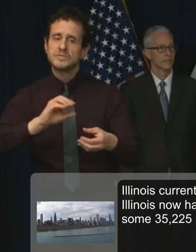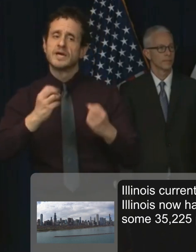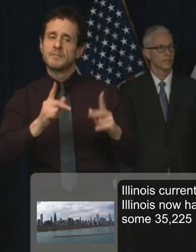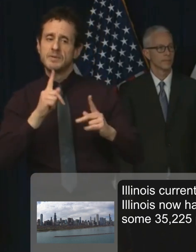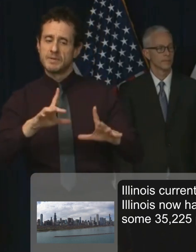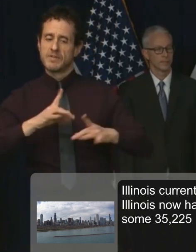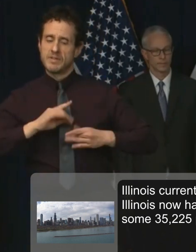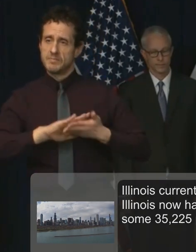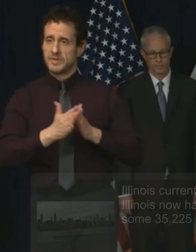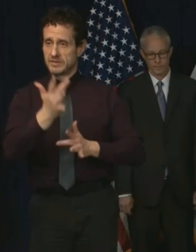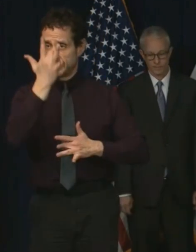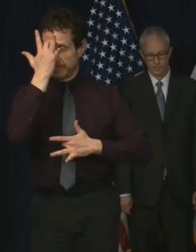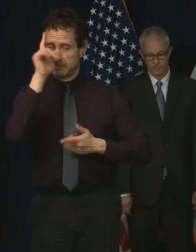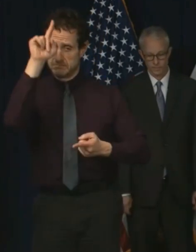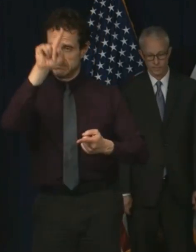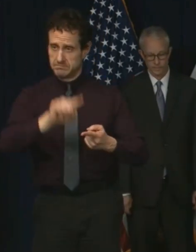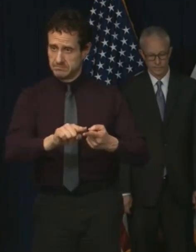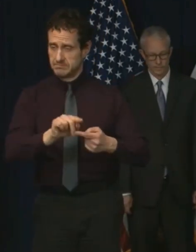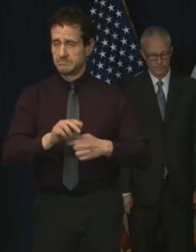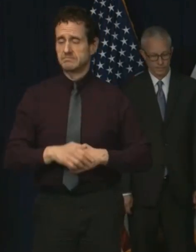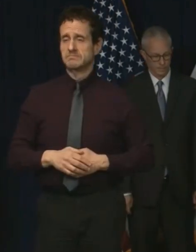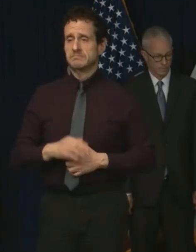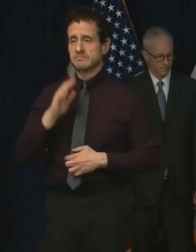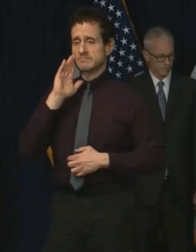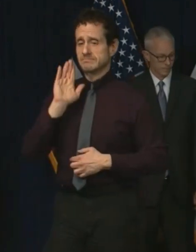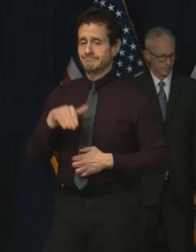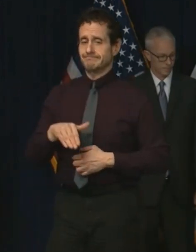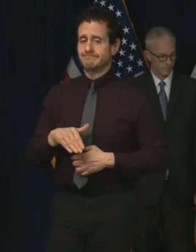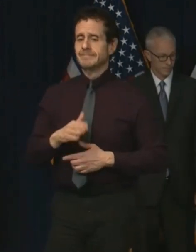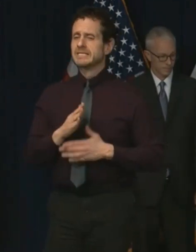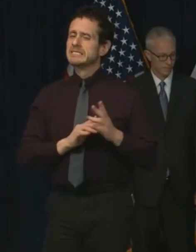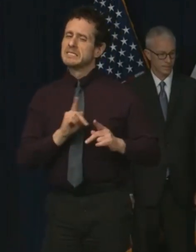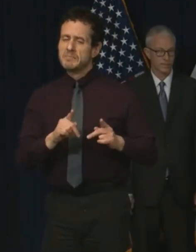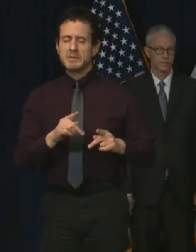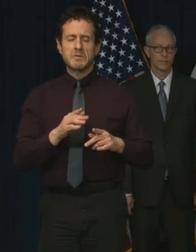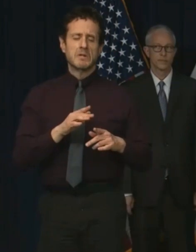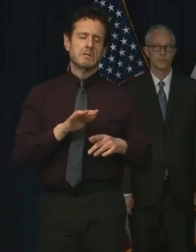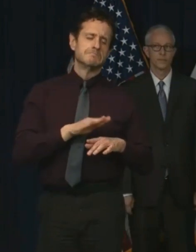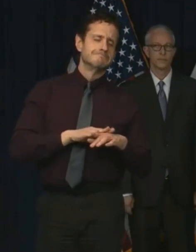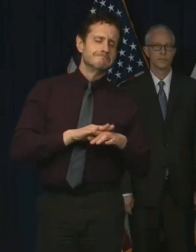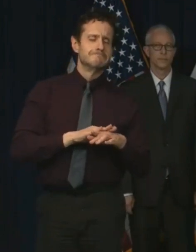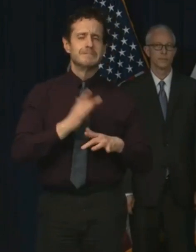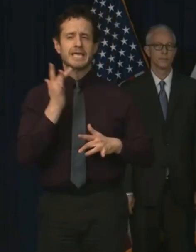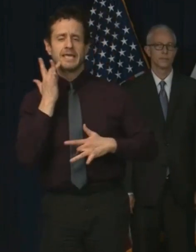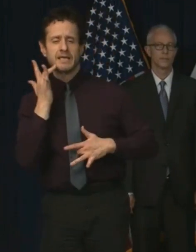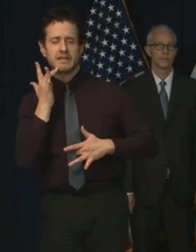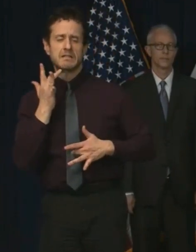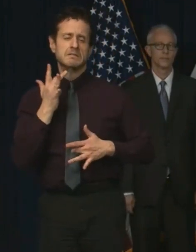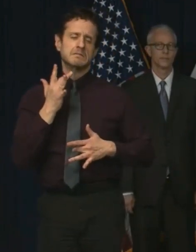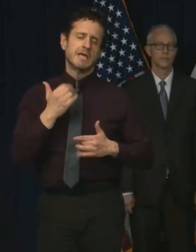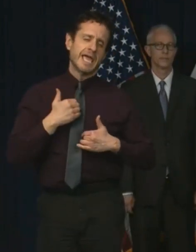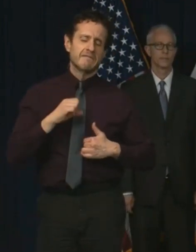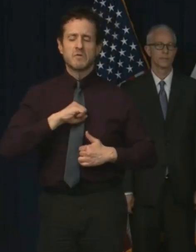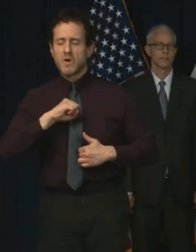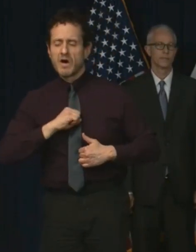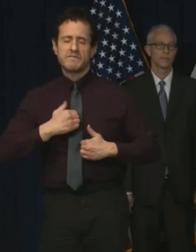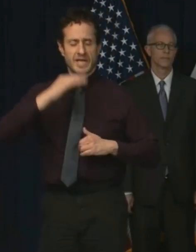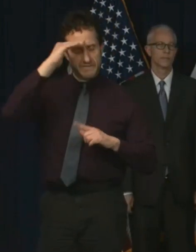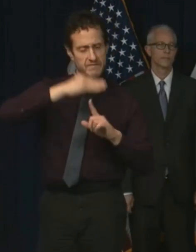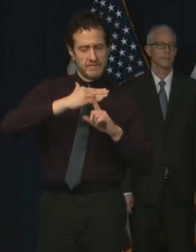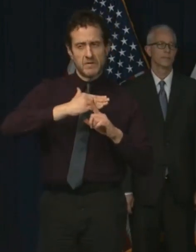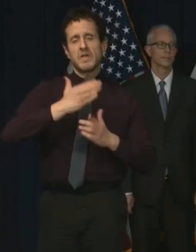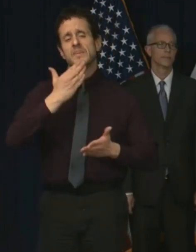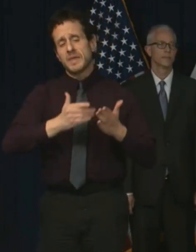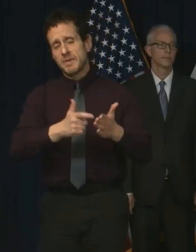As you know, those who are moderately ill may need medical care. And